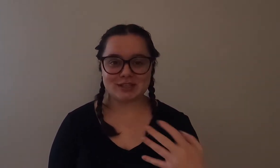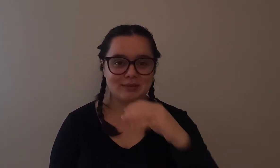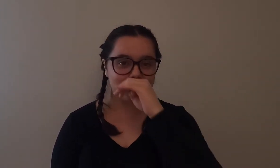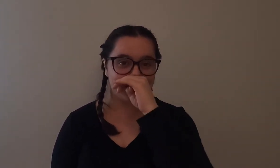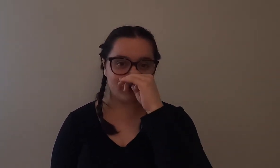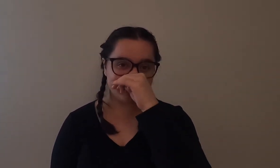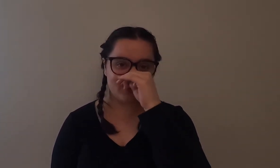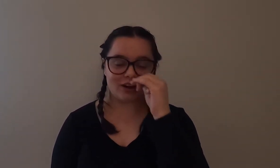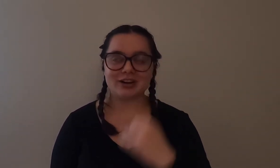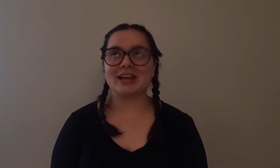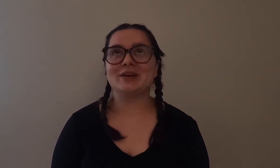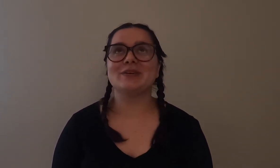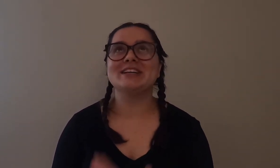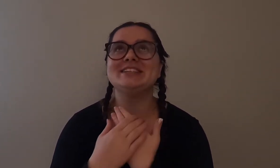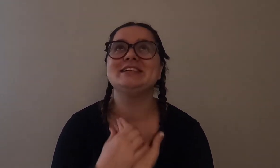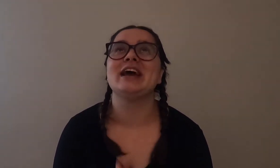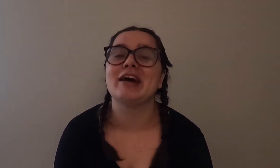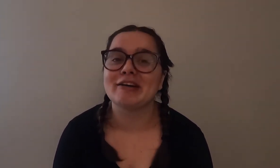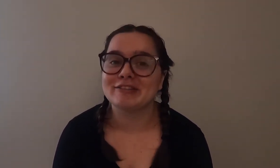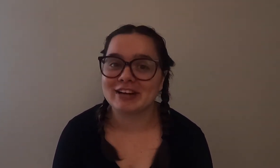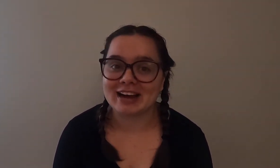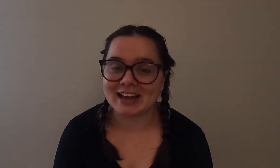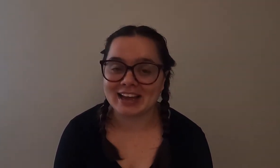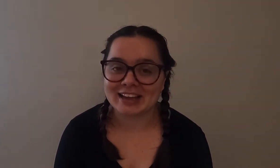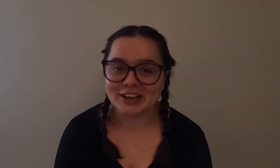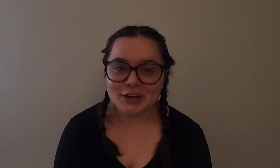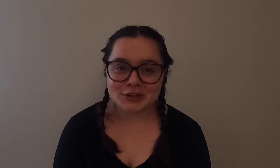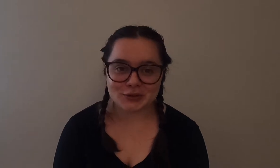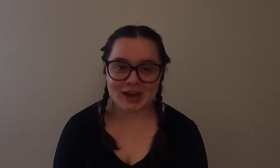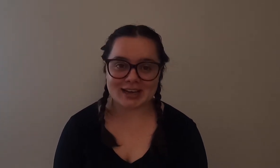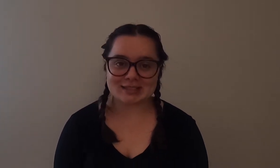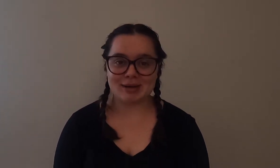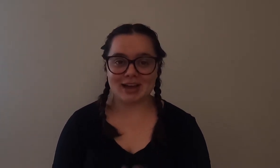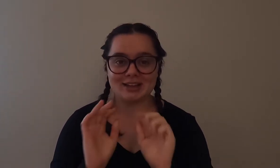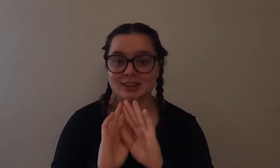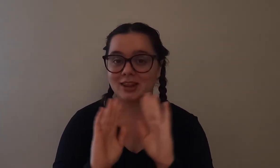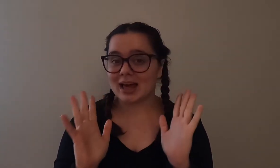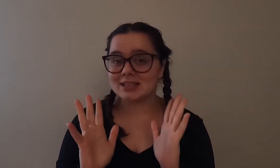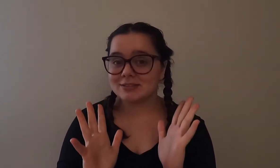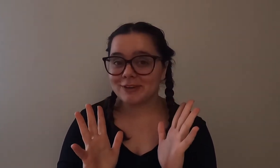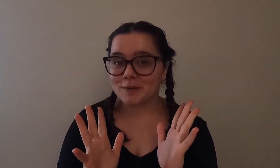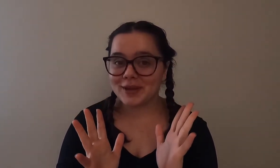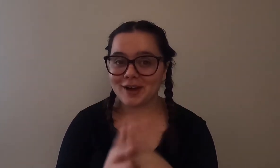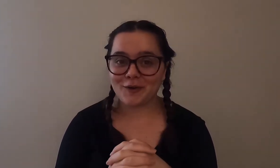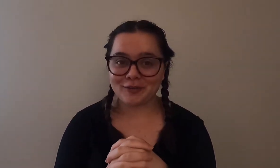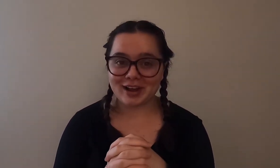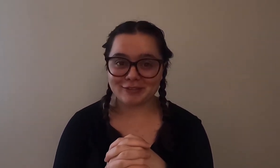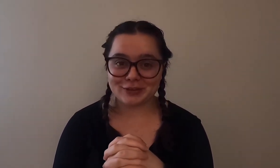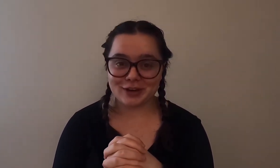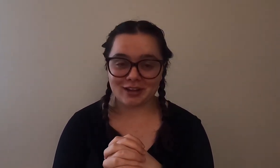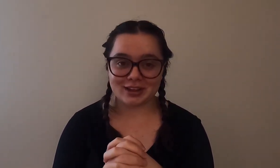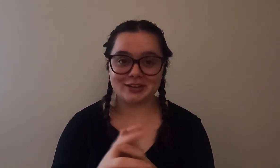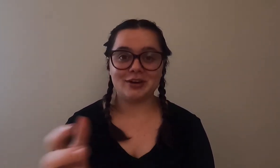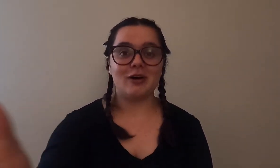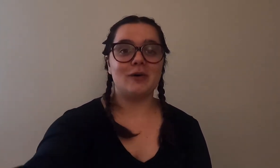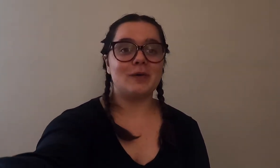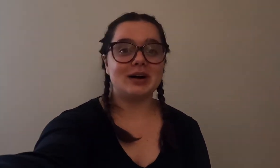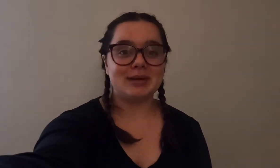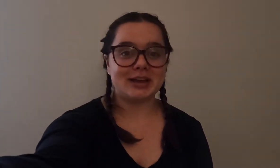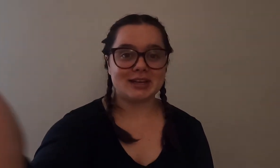time that we got in the water it was terrifying you guys my philosophophobia or whatever you call it oh my goodness